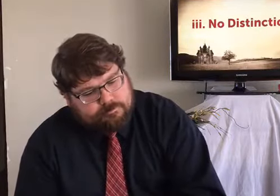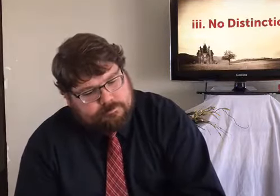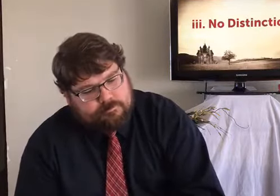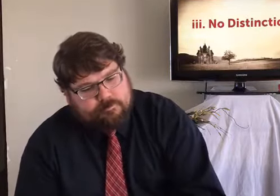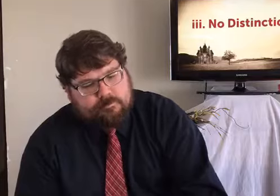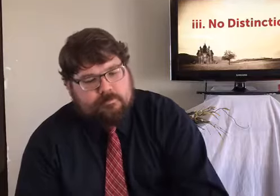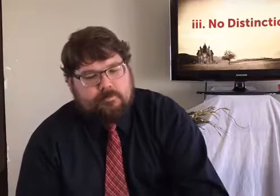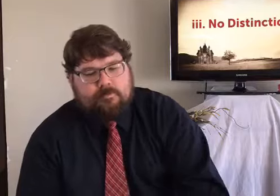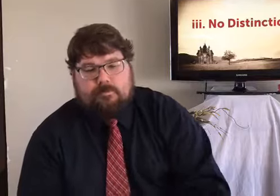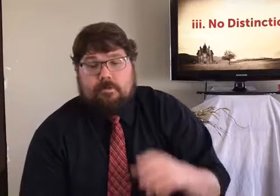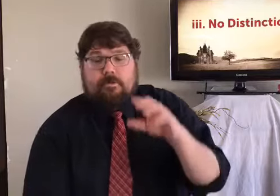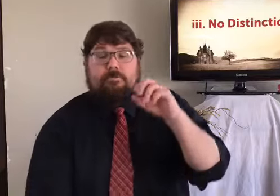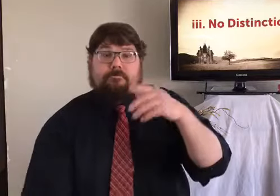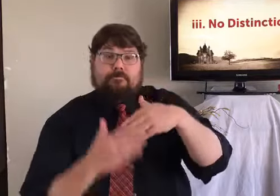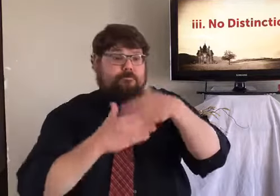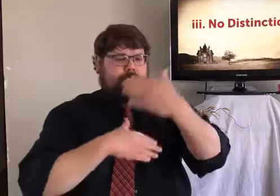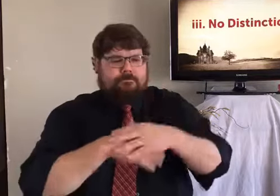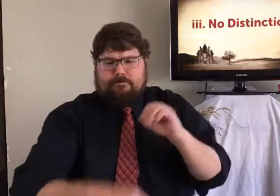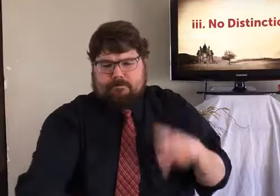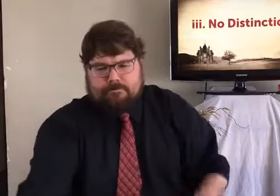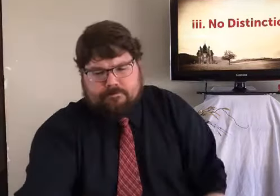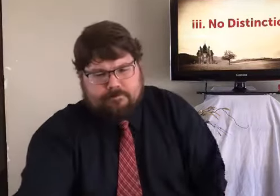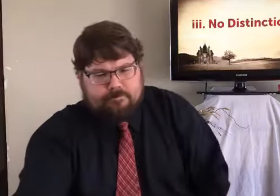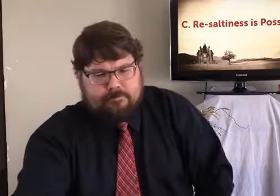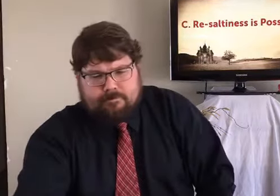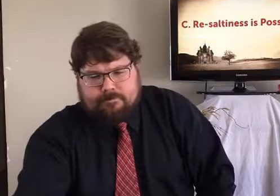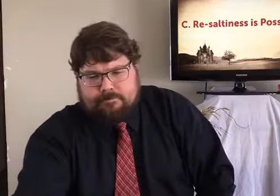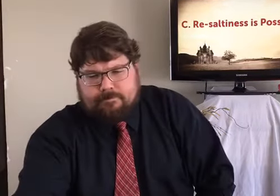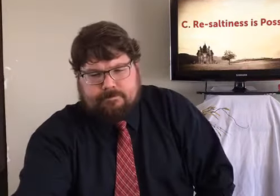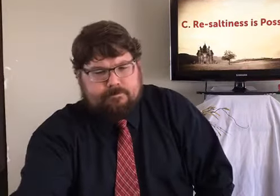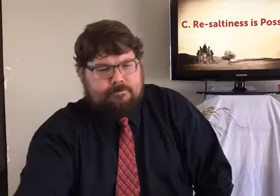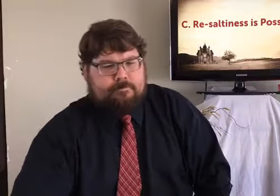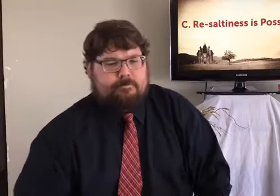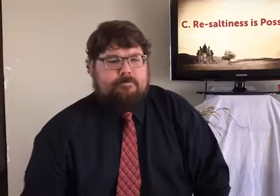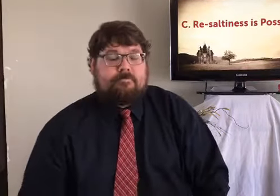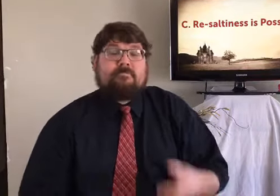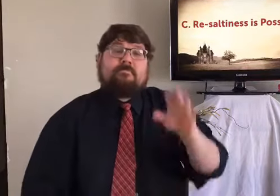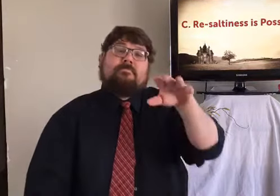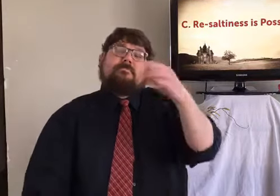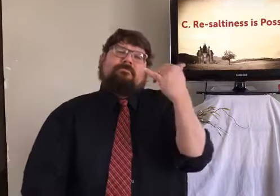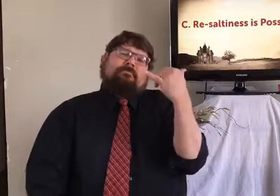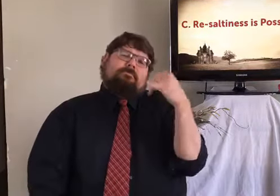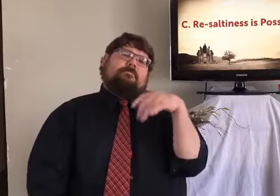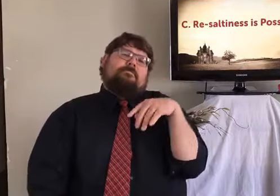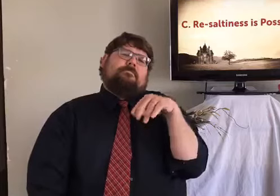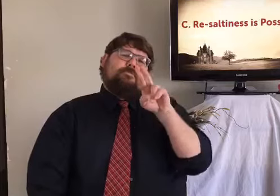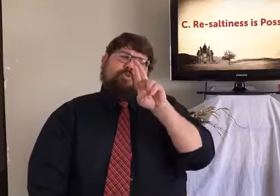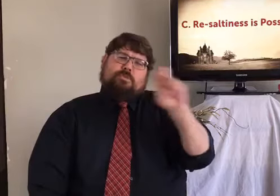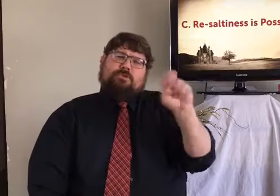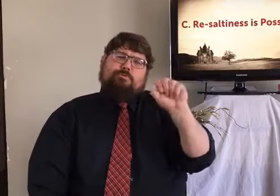this sermon continues. But it talks about being light of the earth instead. But, all right, so now,